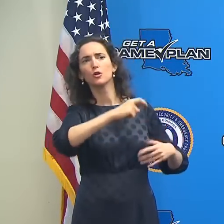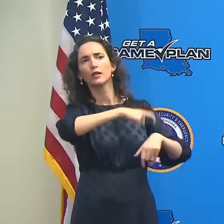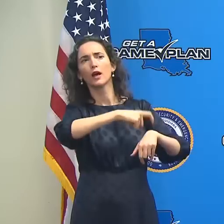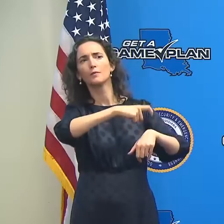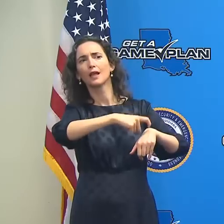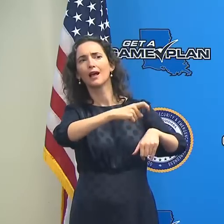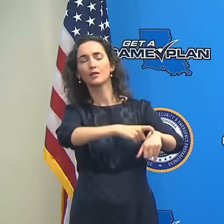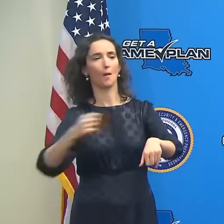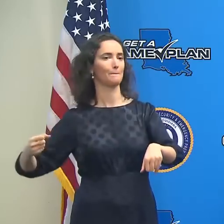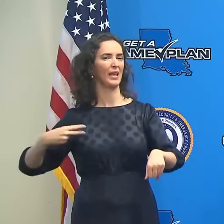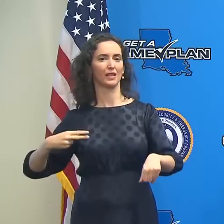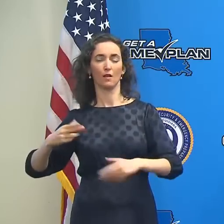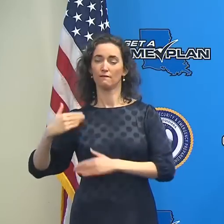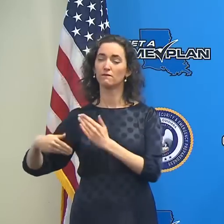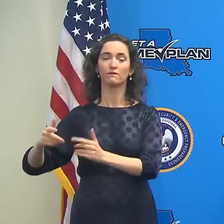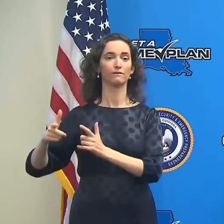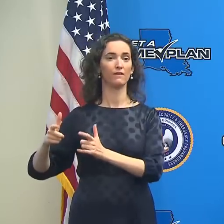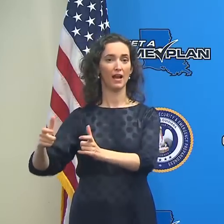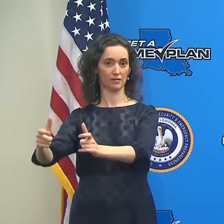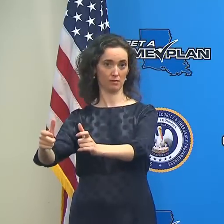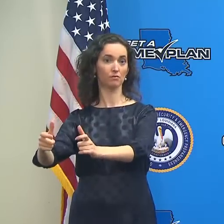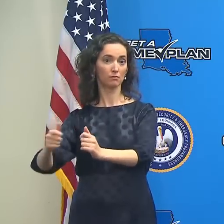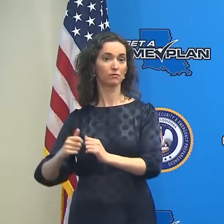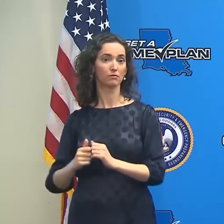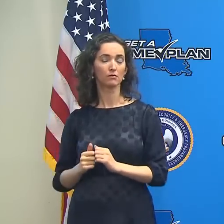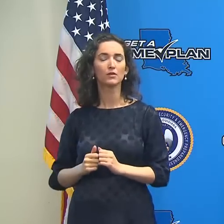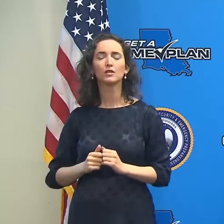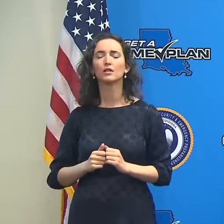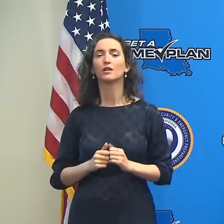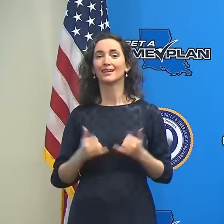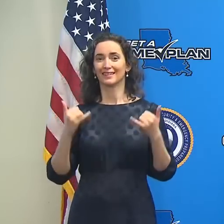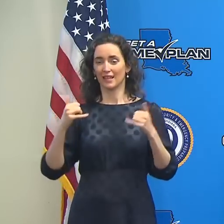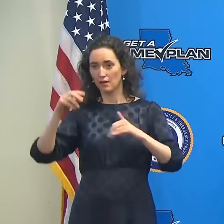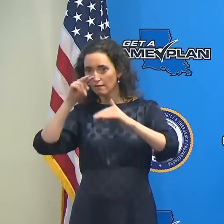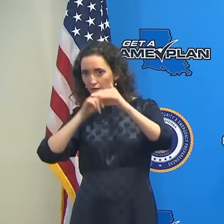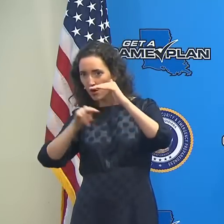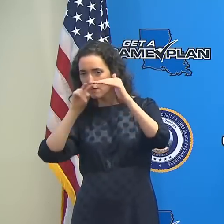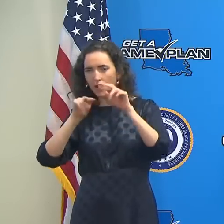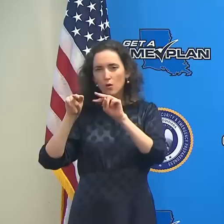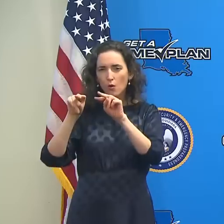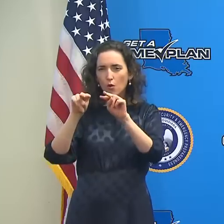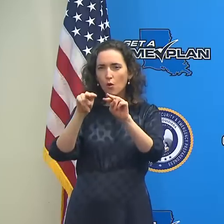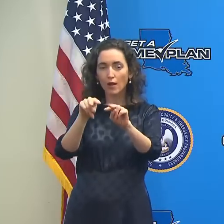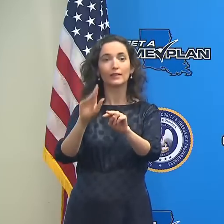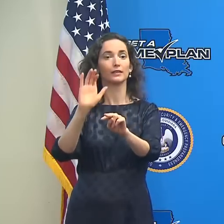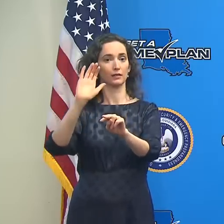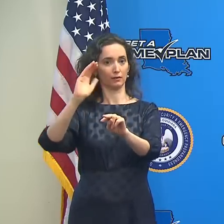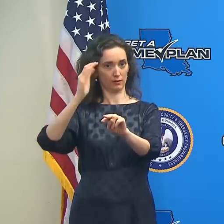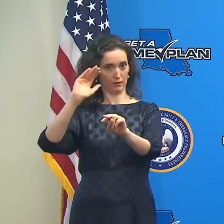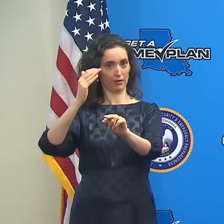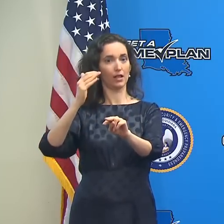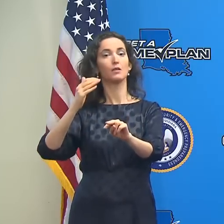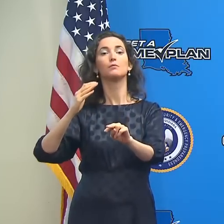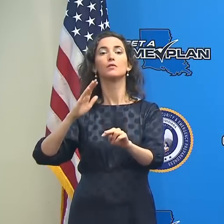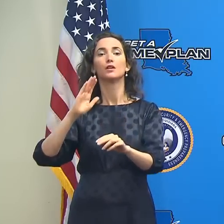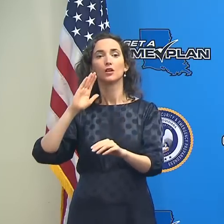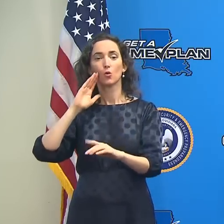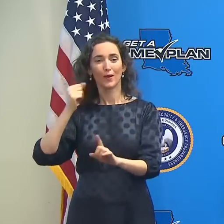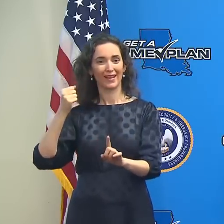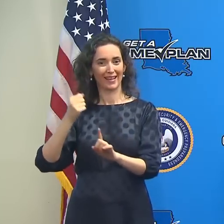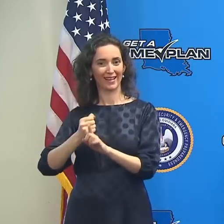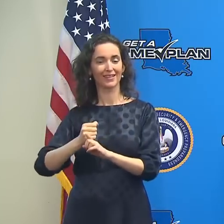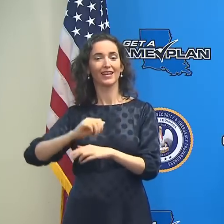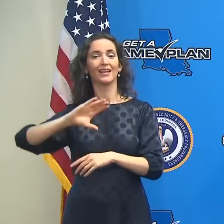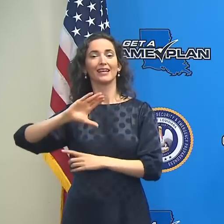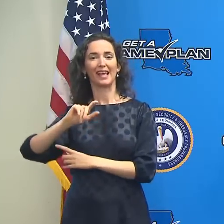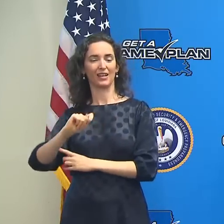Right now all forecasts tend to look that it will be a pretty strong category four